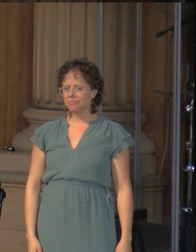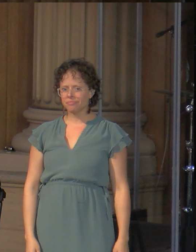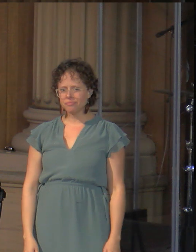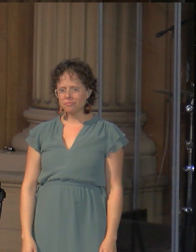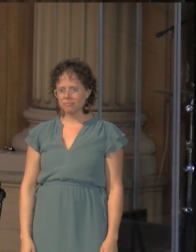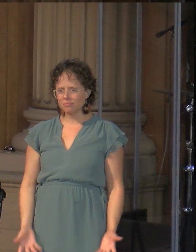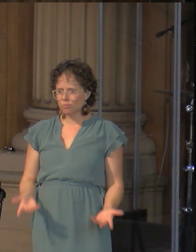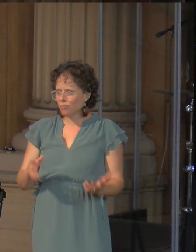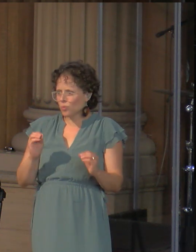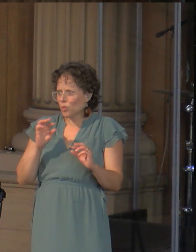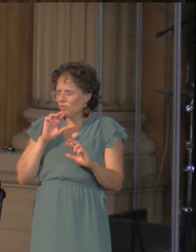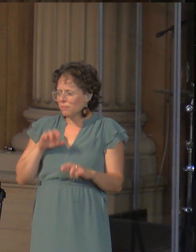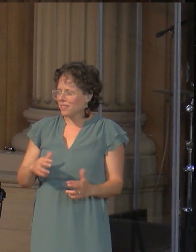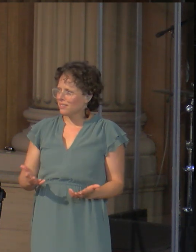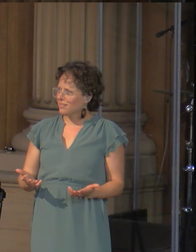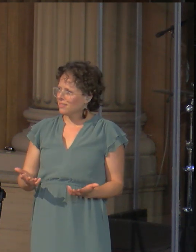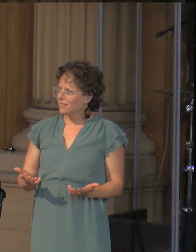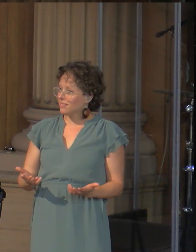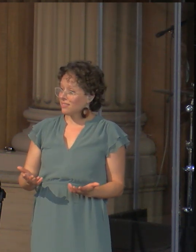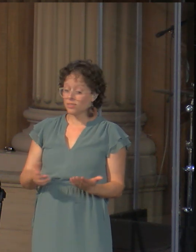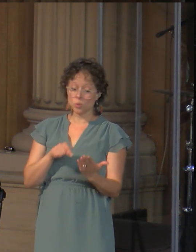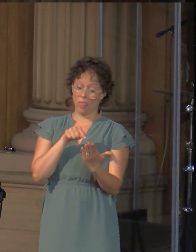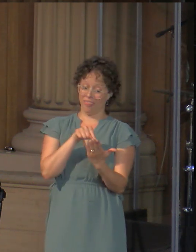And this again is a warning to us in our generation.